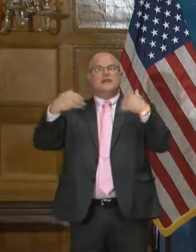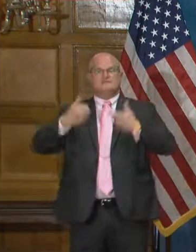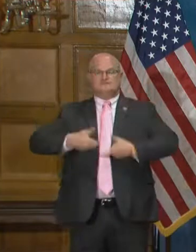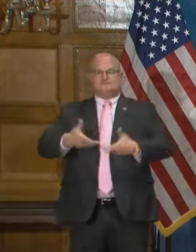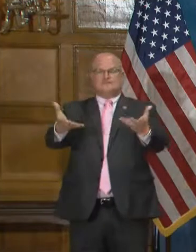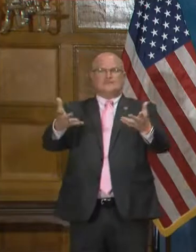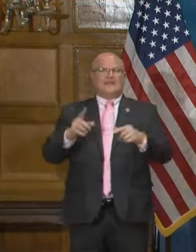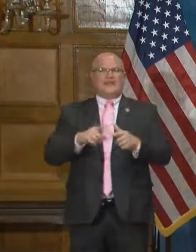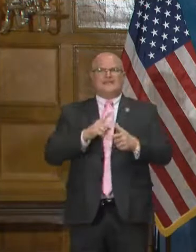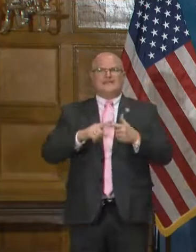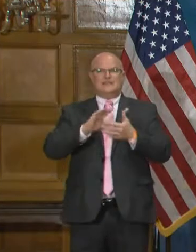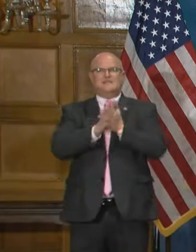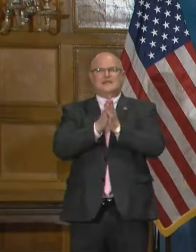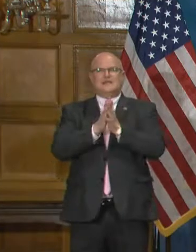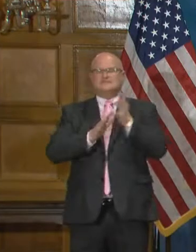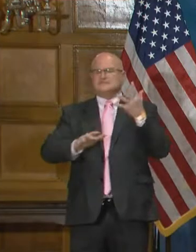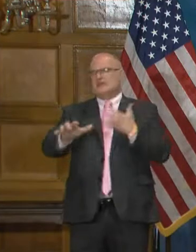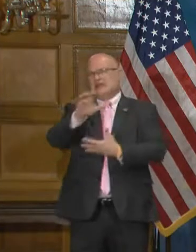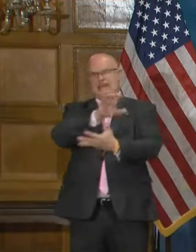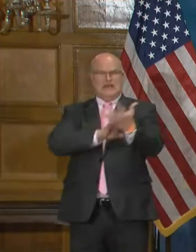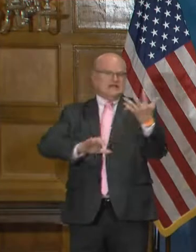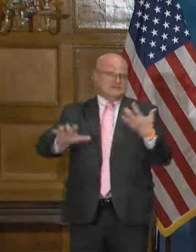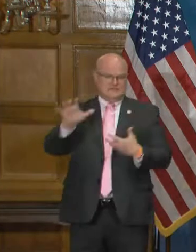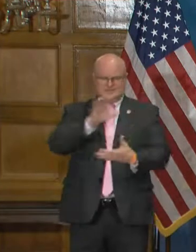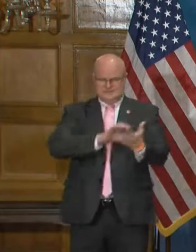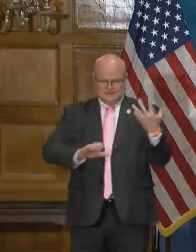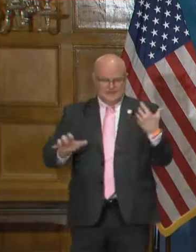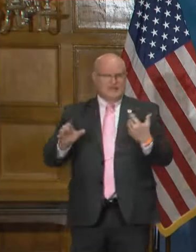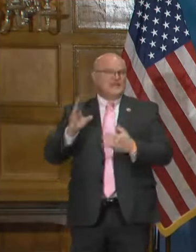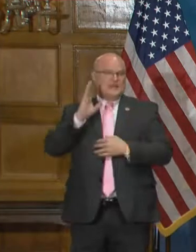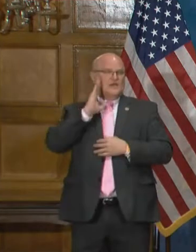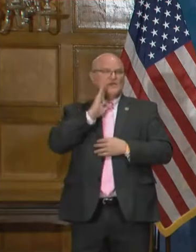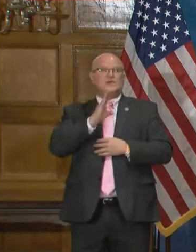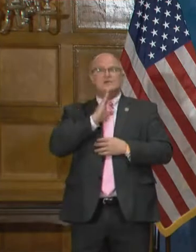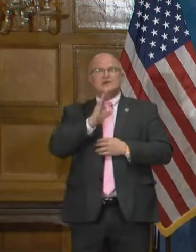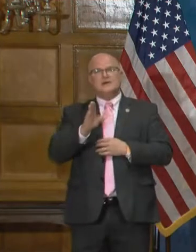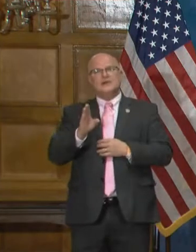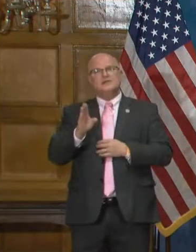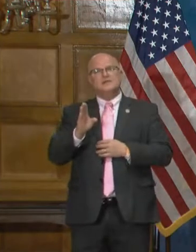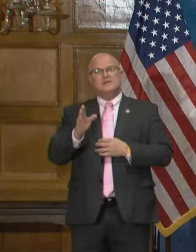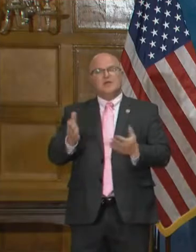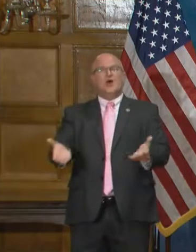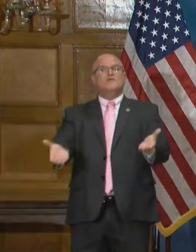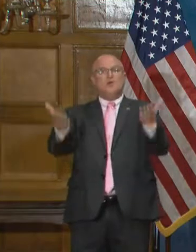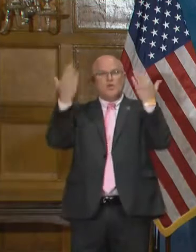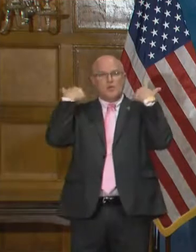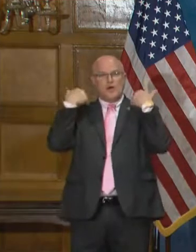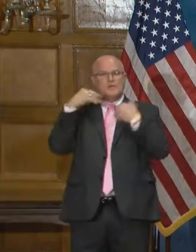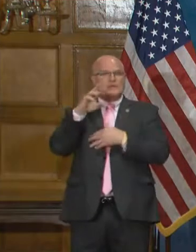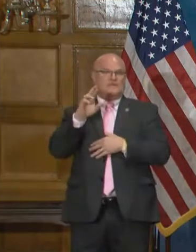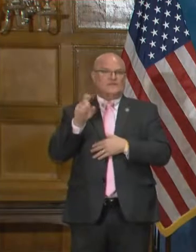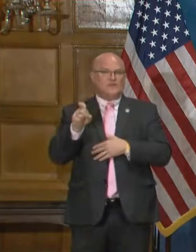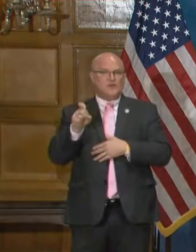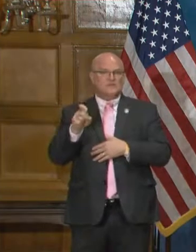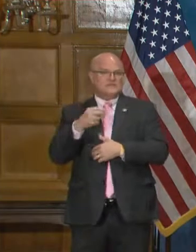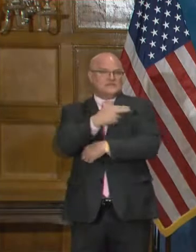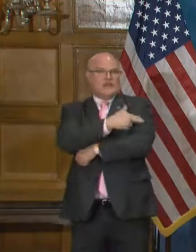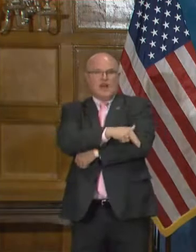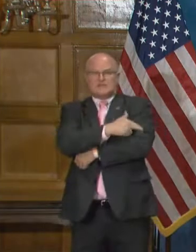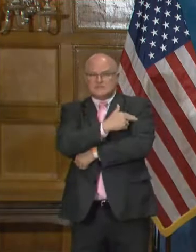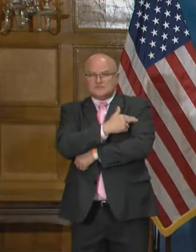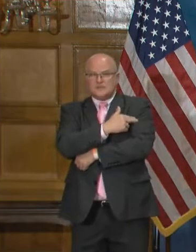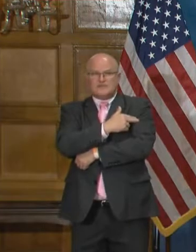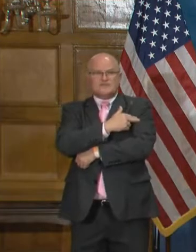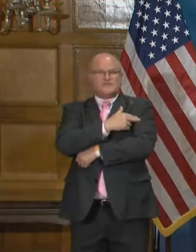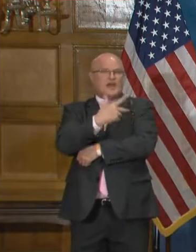added and then it becomes chaos. Uh, it would be, uh, overwhelming our pharmacies, our hospitals,